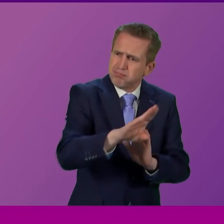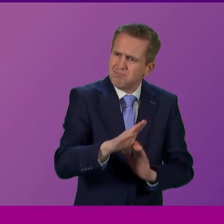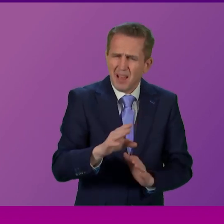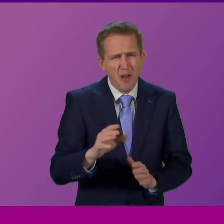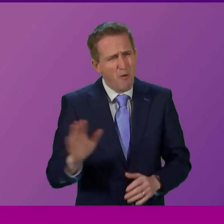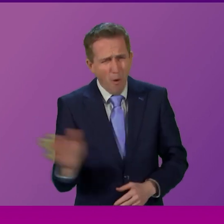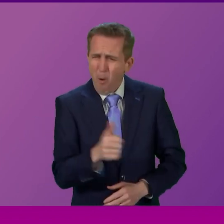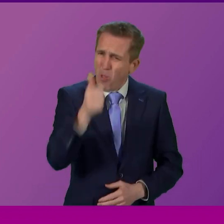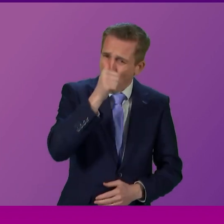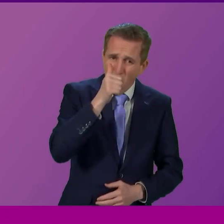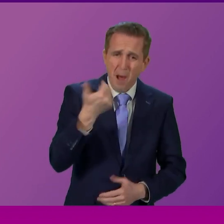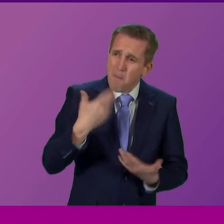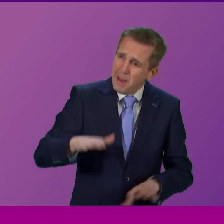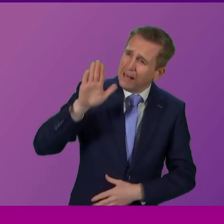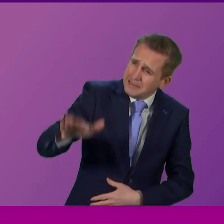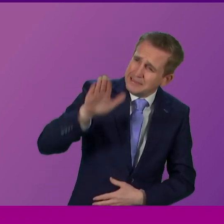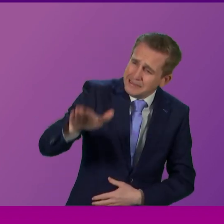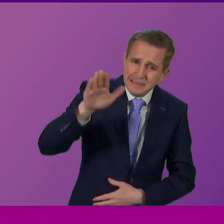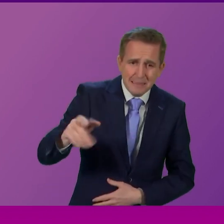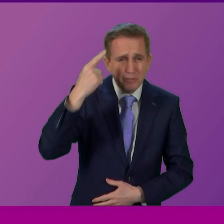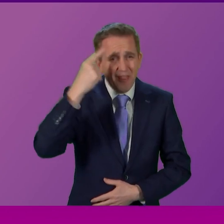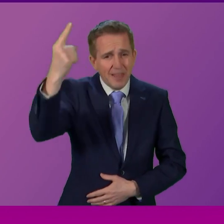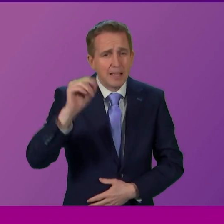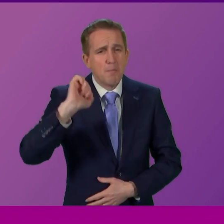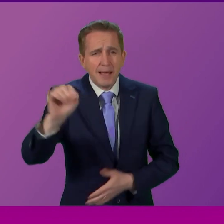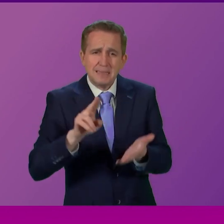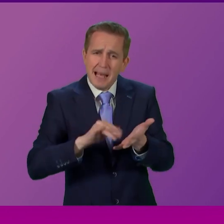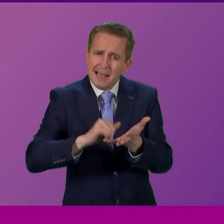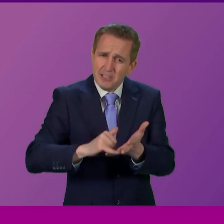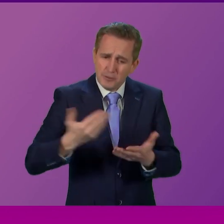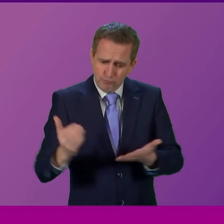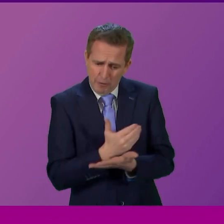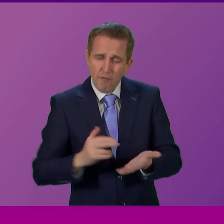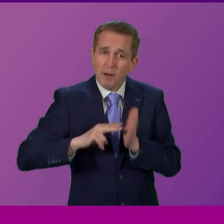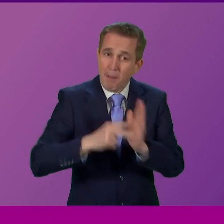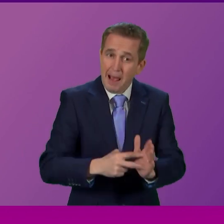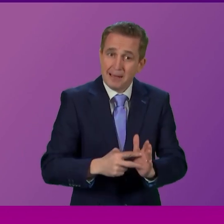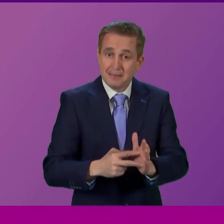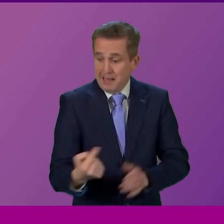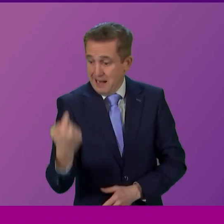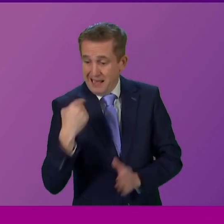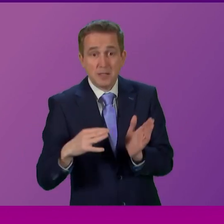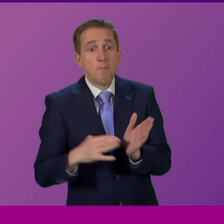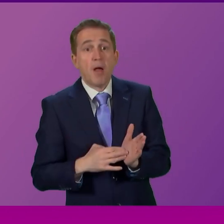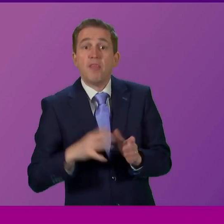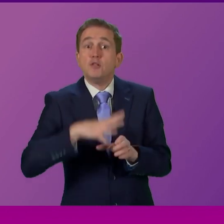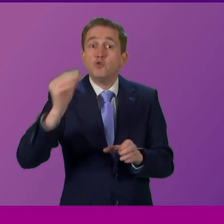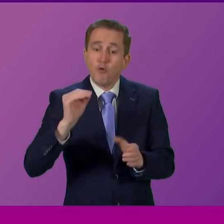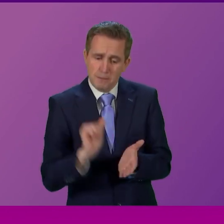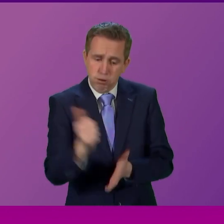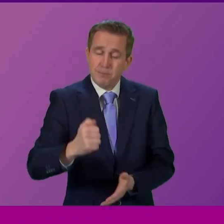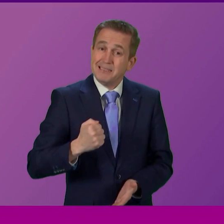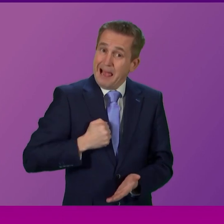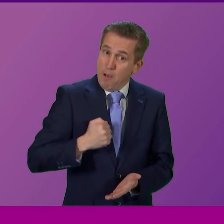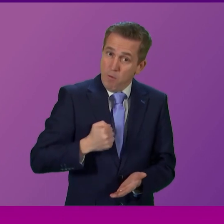months, we've been calling on Humza Youssef to rethink his failing NHS recovery plan. And just last month, we published a recovery plan of our own. But